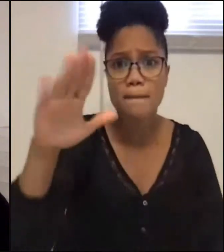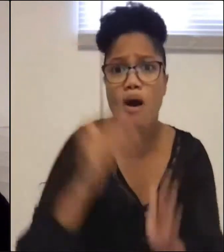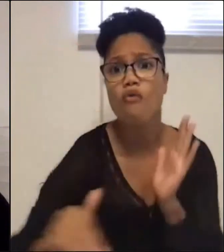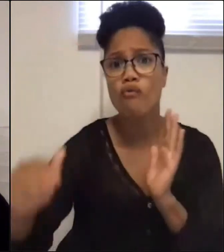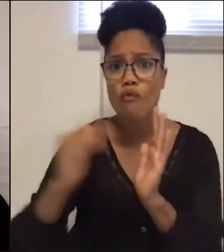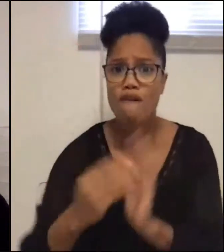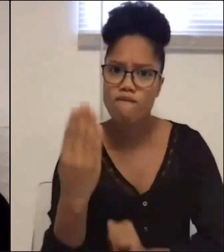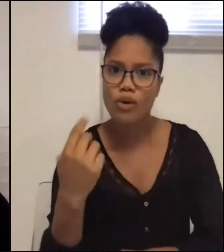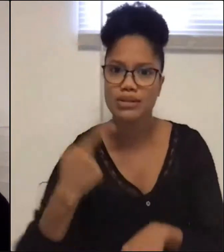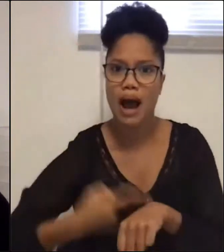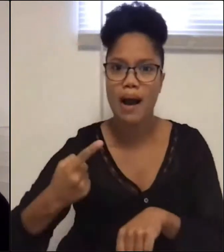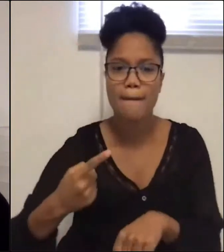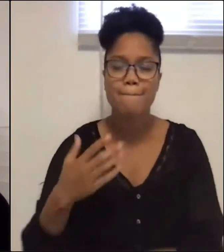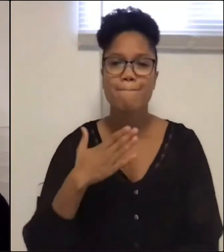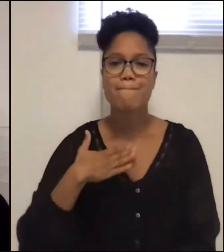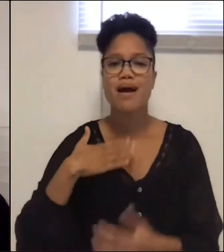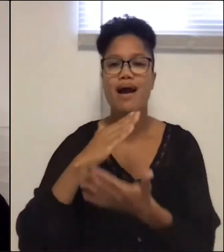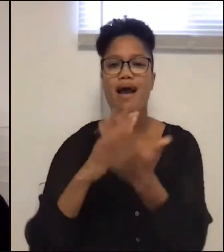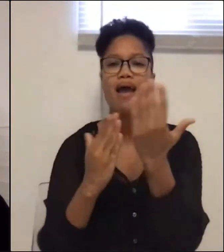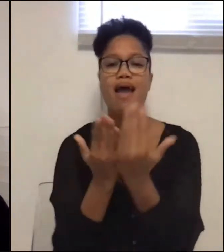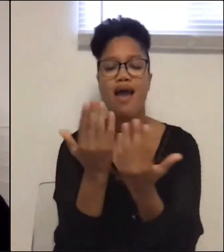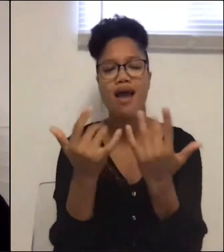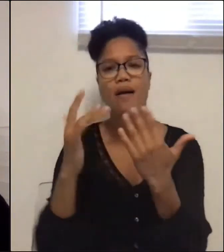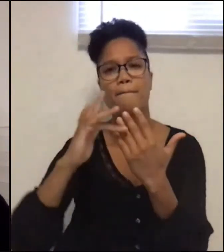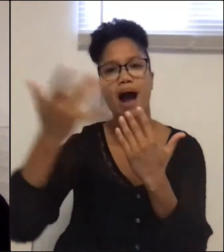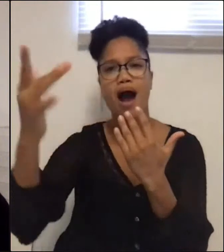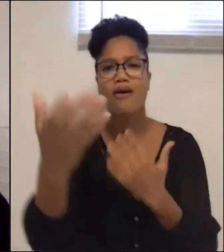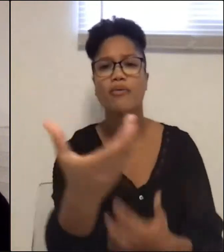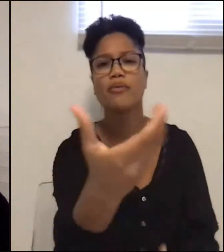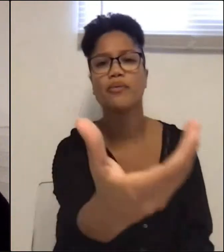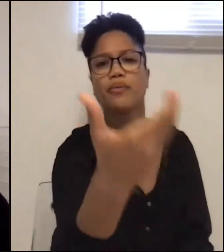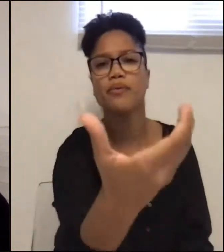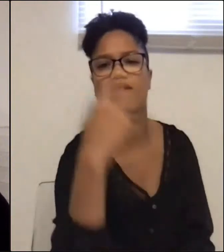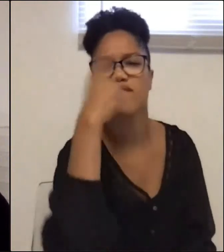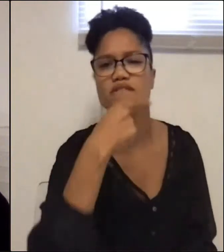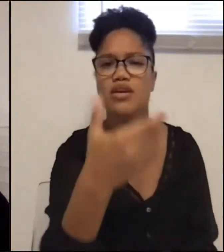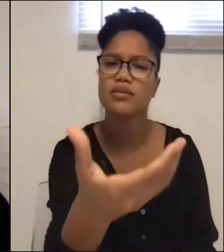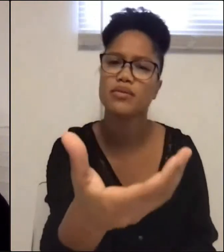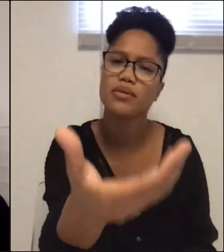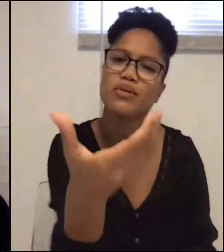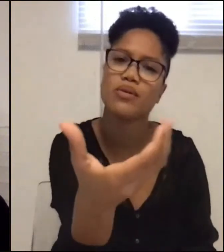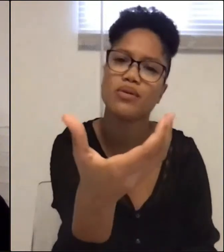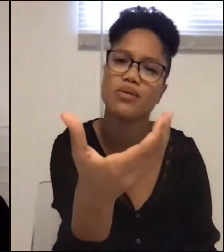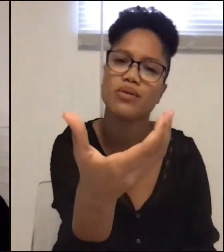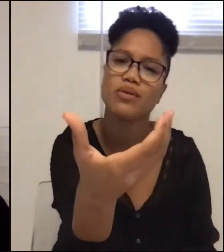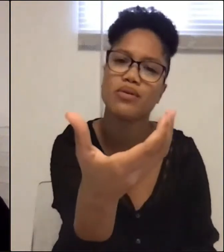sparkle of my manicure holding his chin steady beneath his closed eyes.